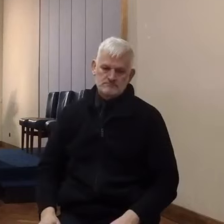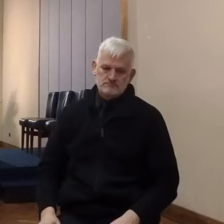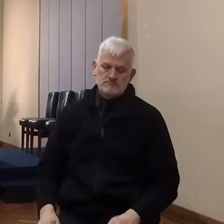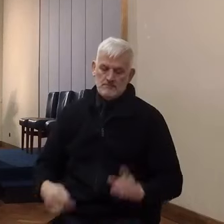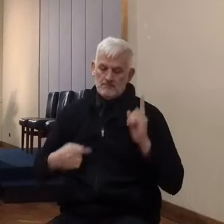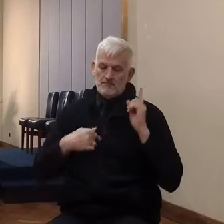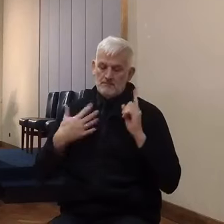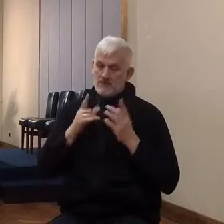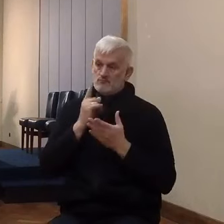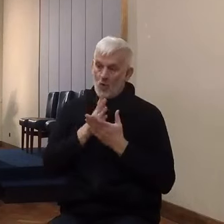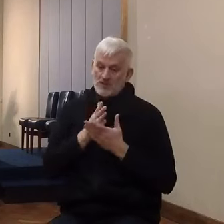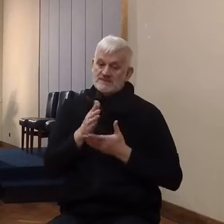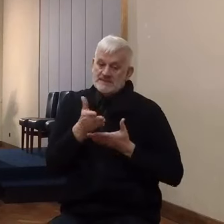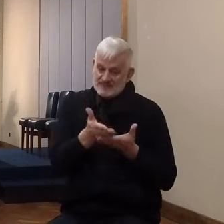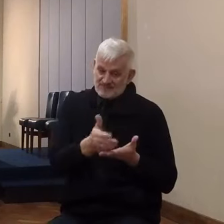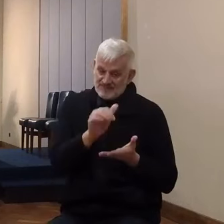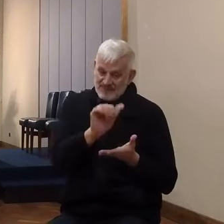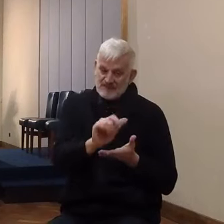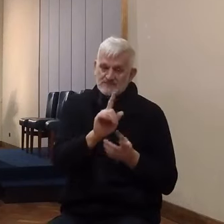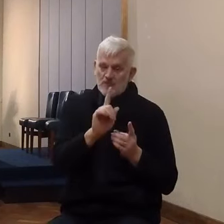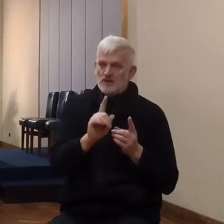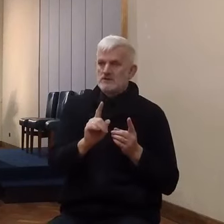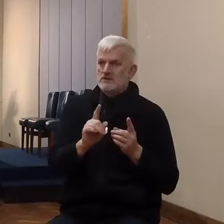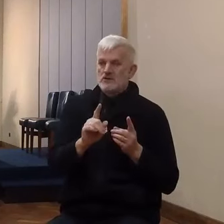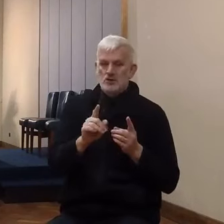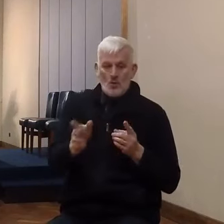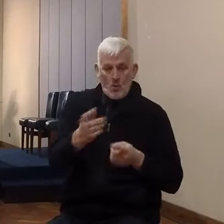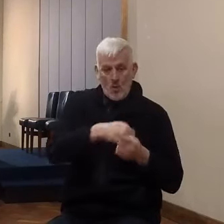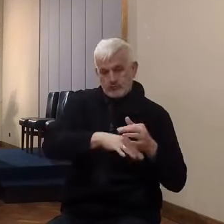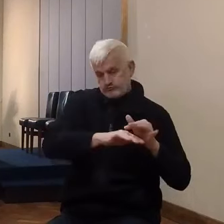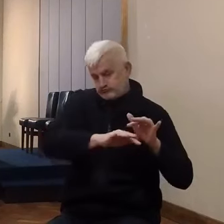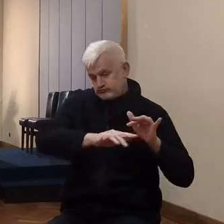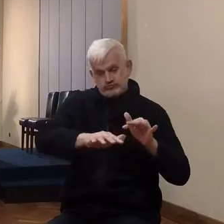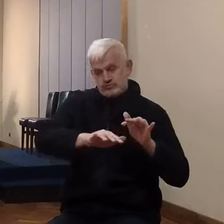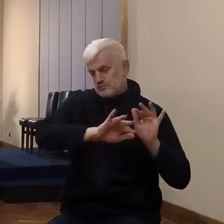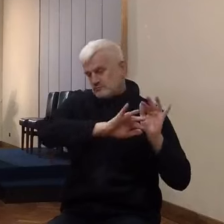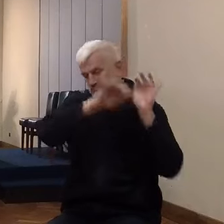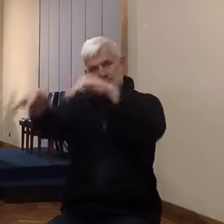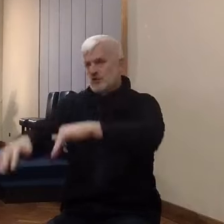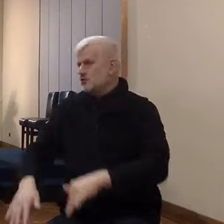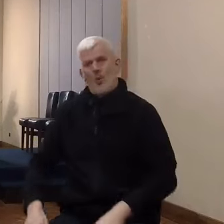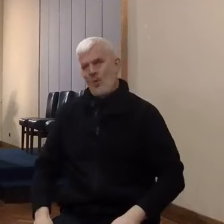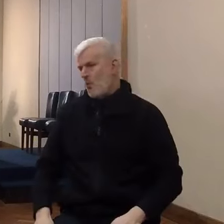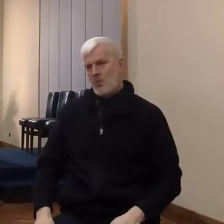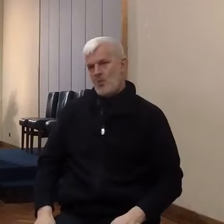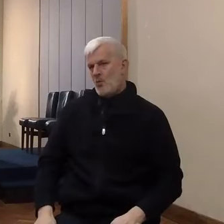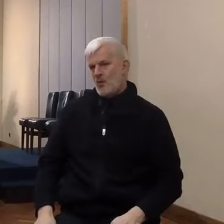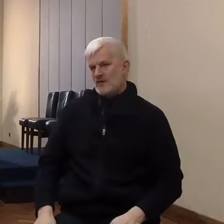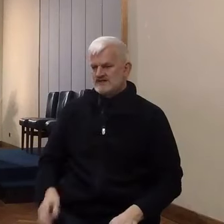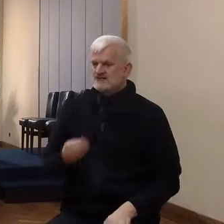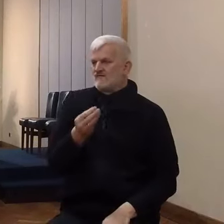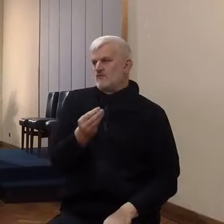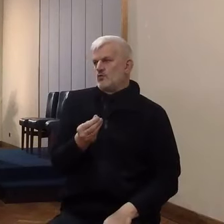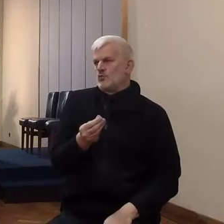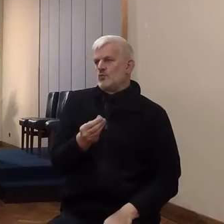little later on, Joshua also himself. They too, in the faithful exceptions.